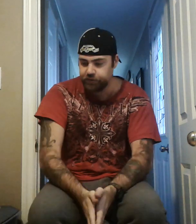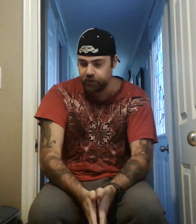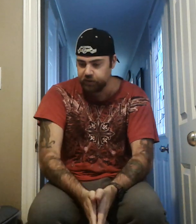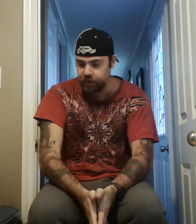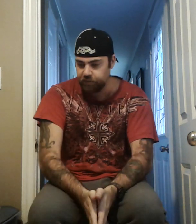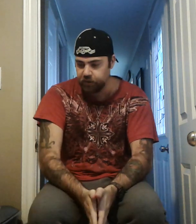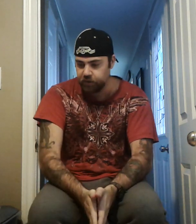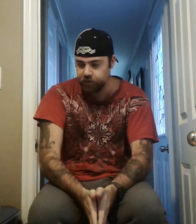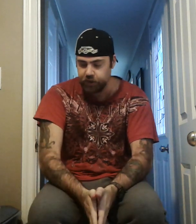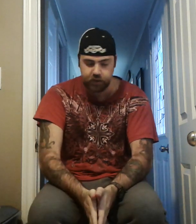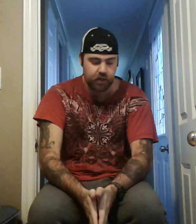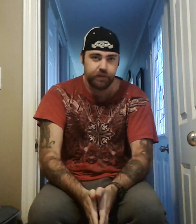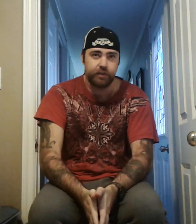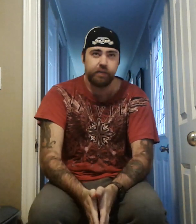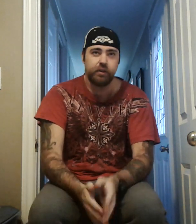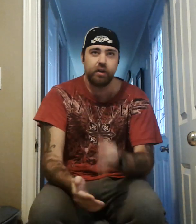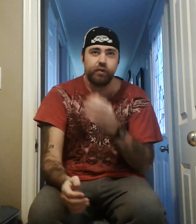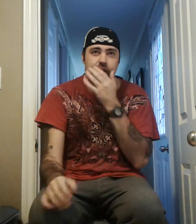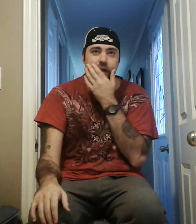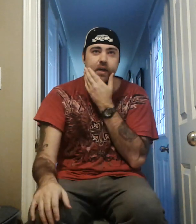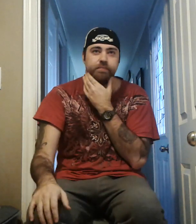you think down below, and comment down below, and, um,